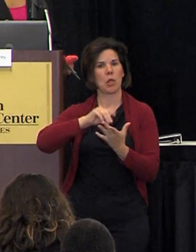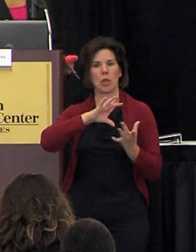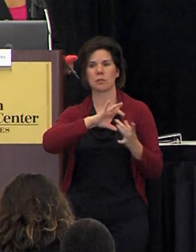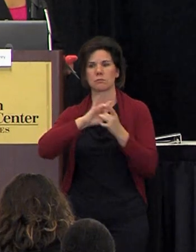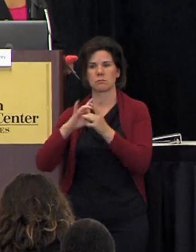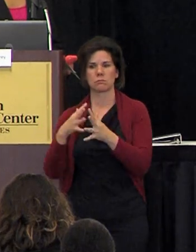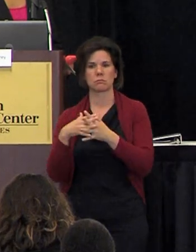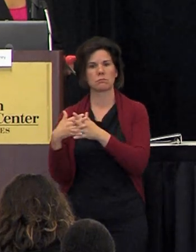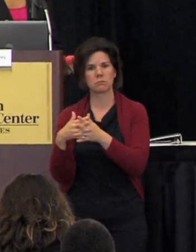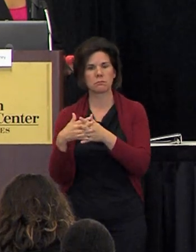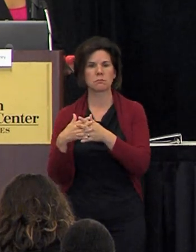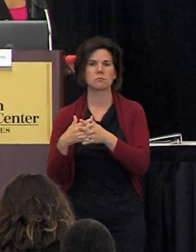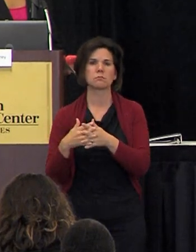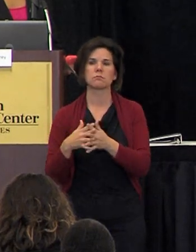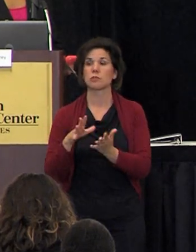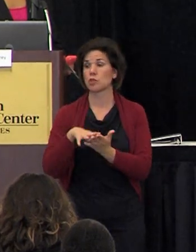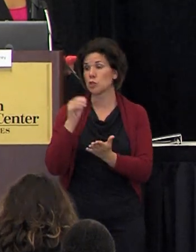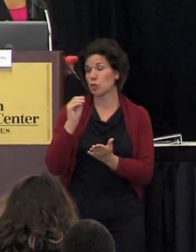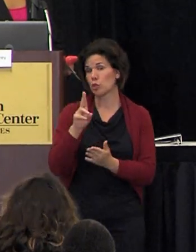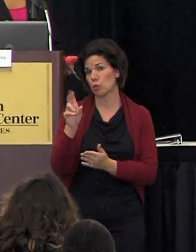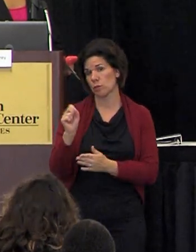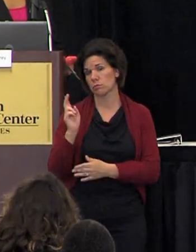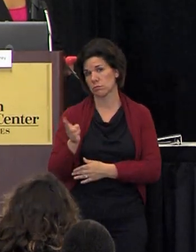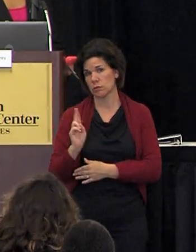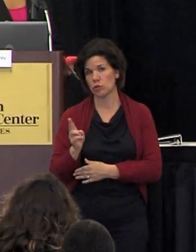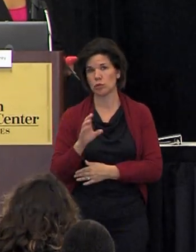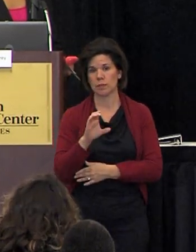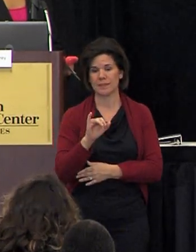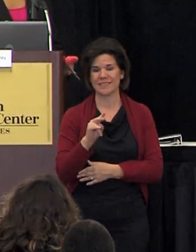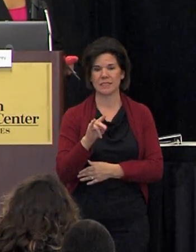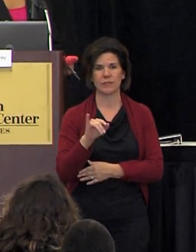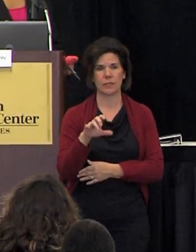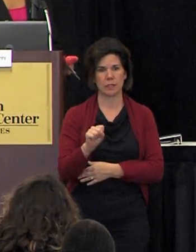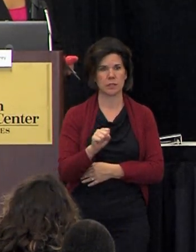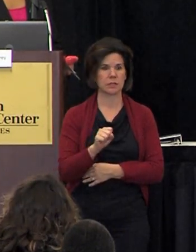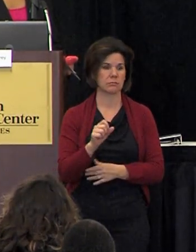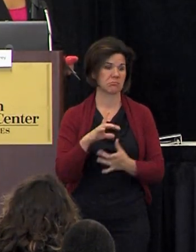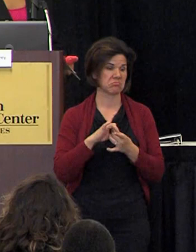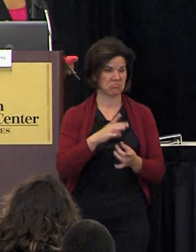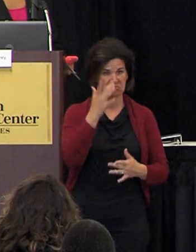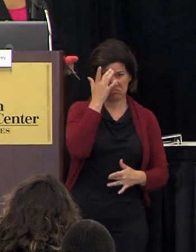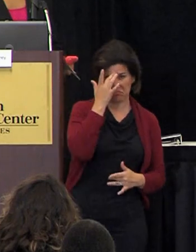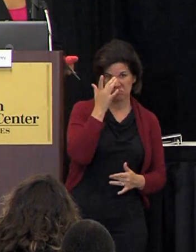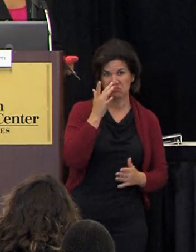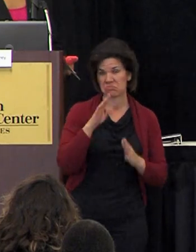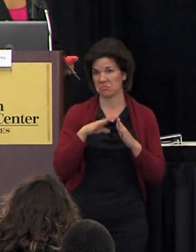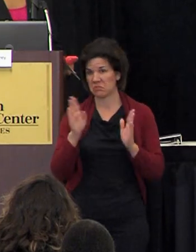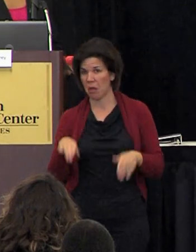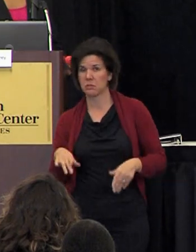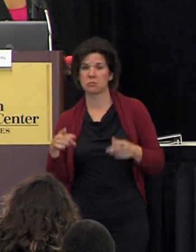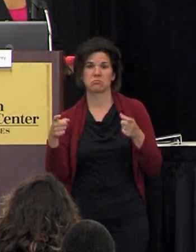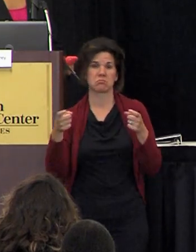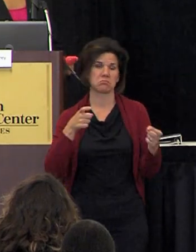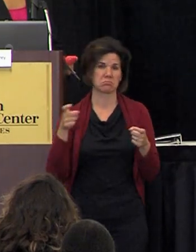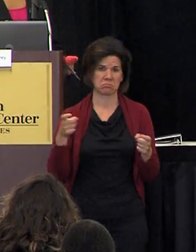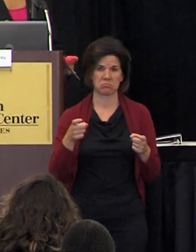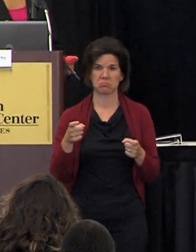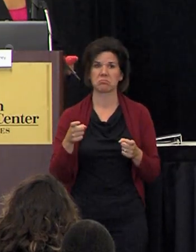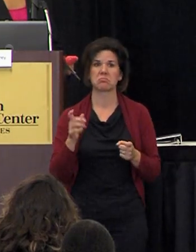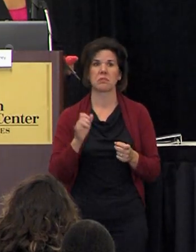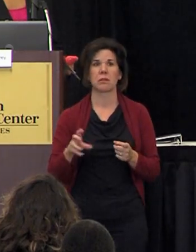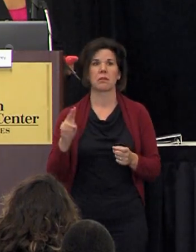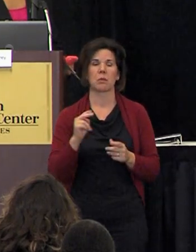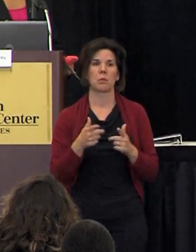states you know learn about u.s history and civics learn about disease learn about housing and management in their own